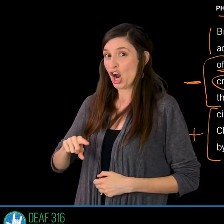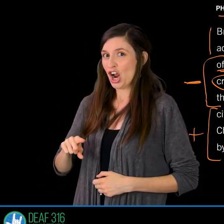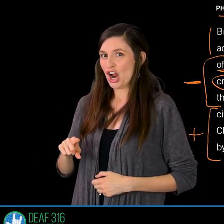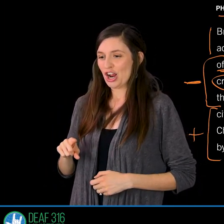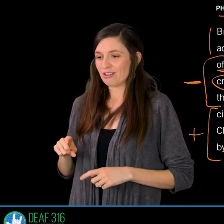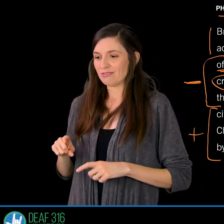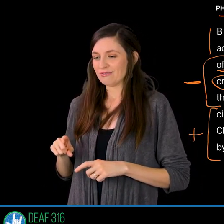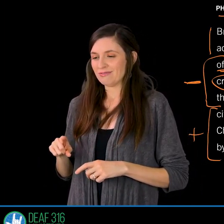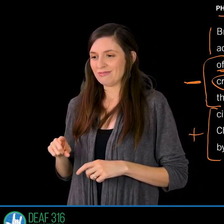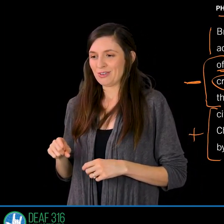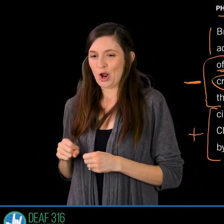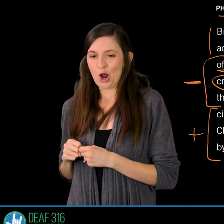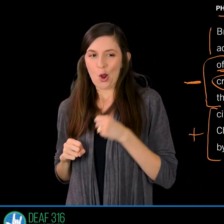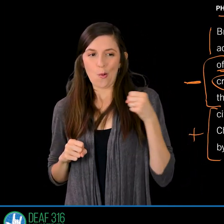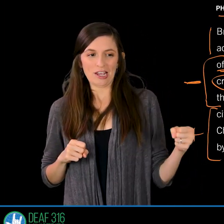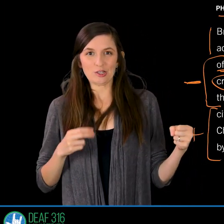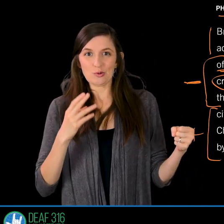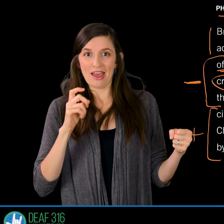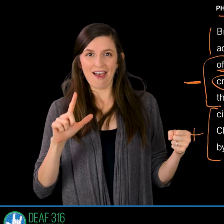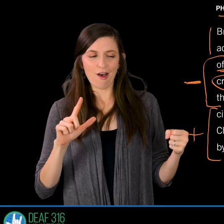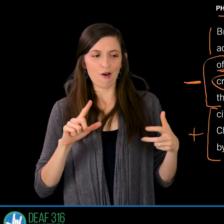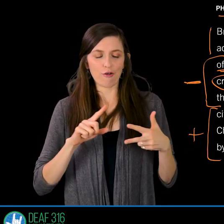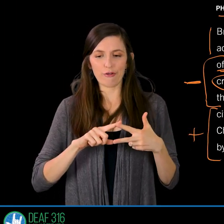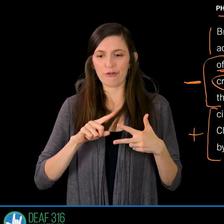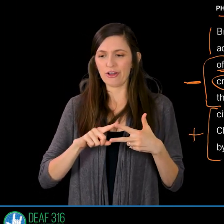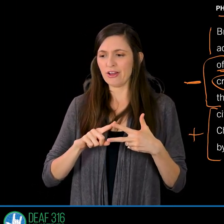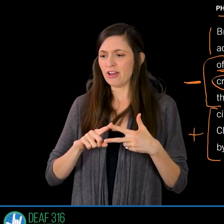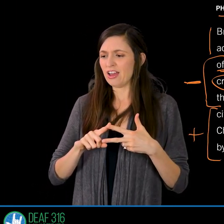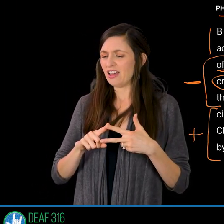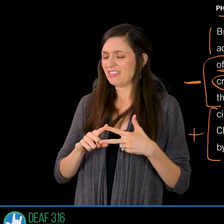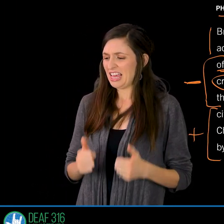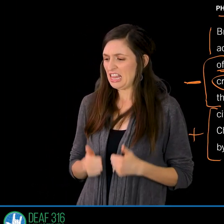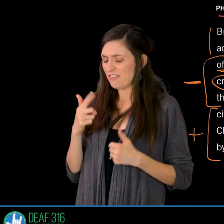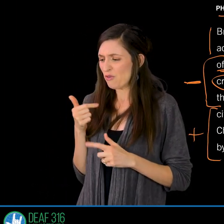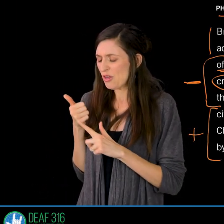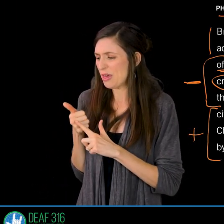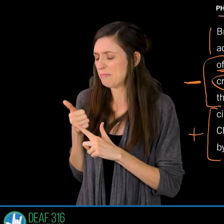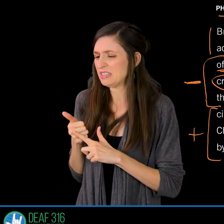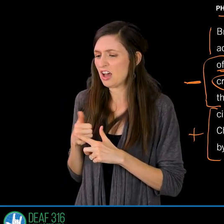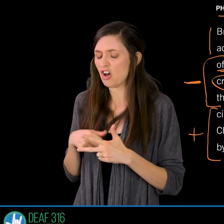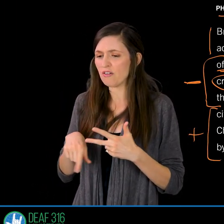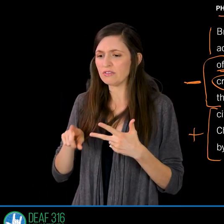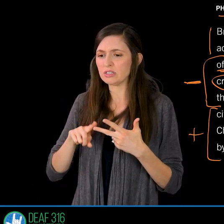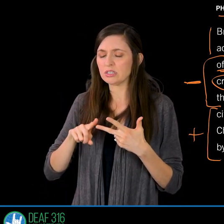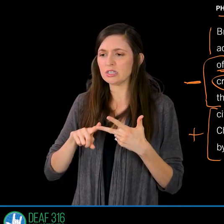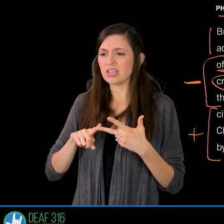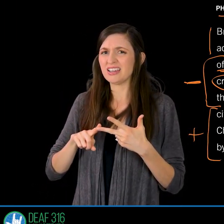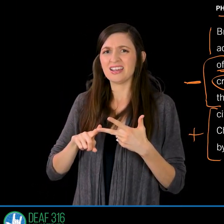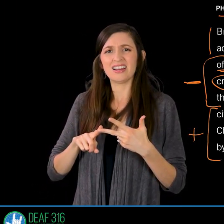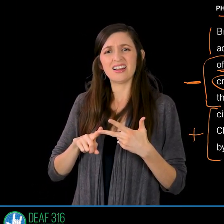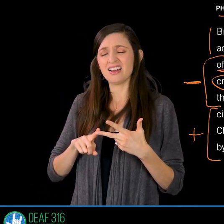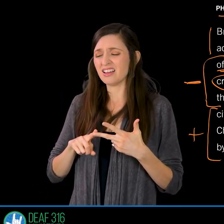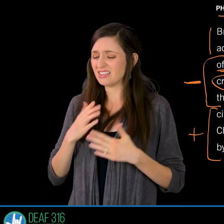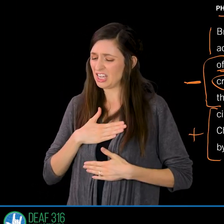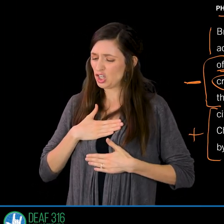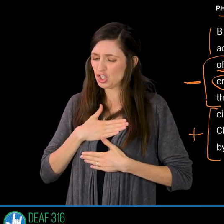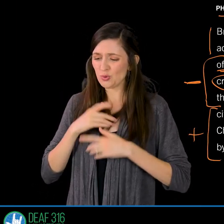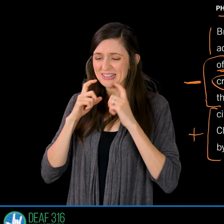they've made a God out of their appetites they're boasting and glorying in their shame Jesus himself